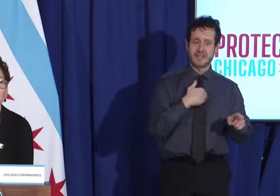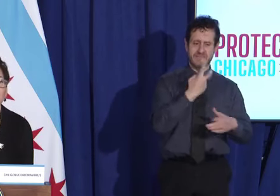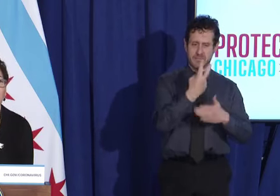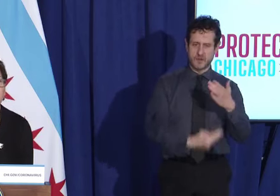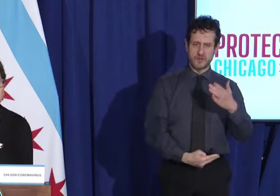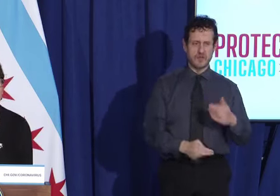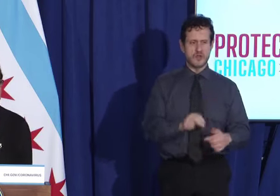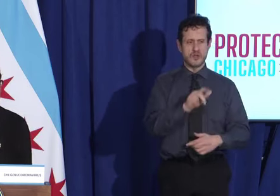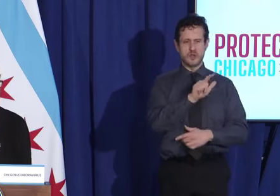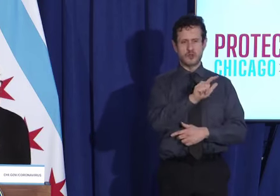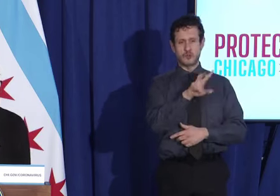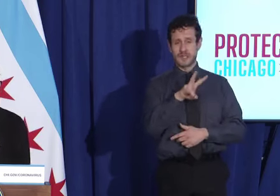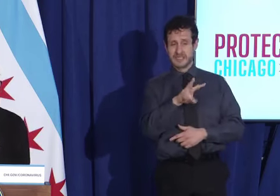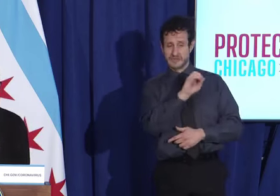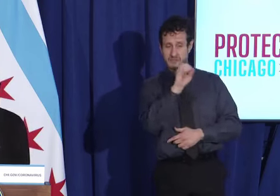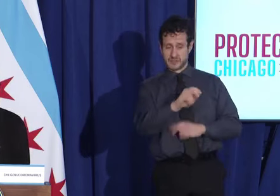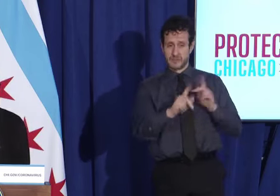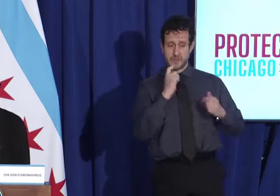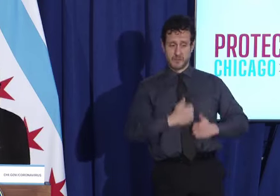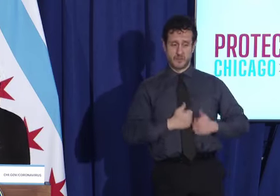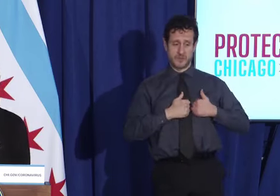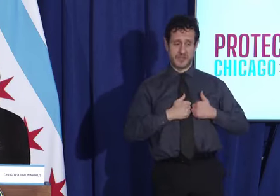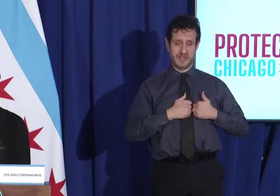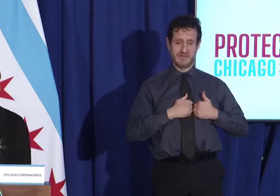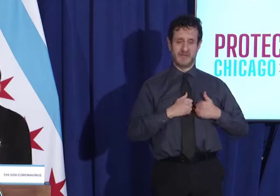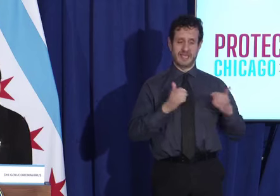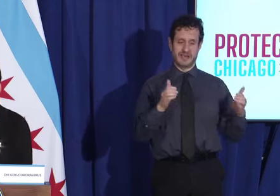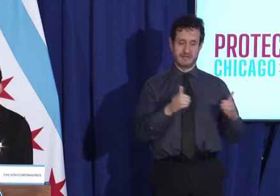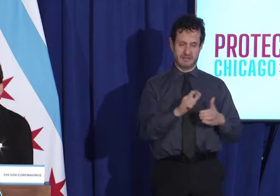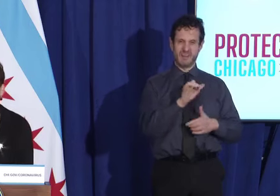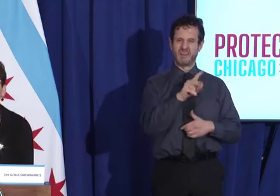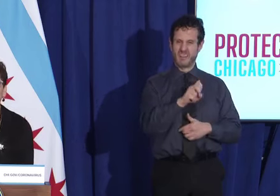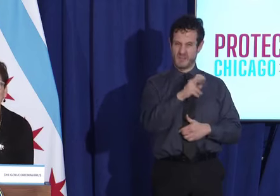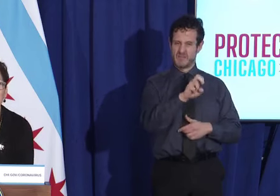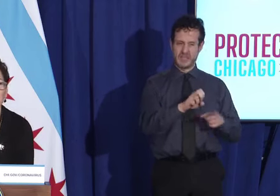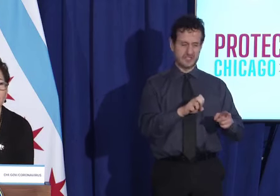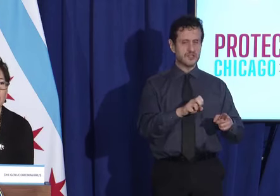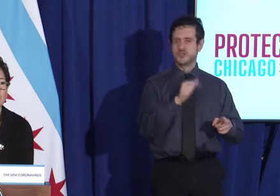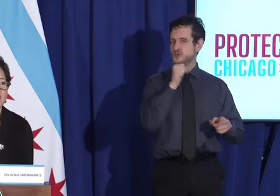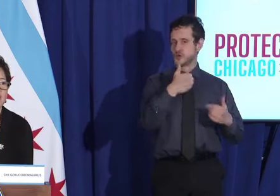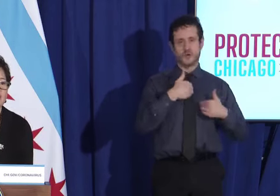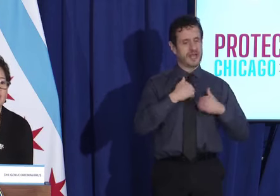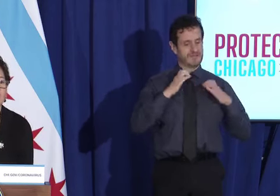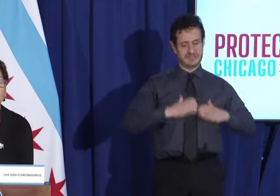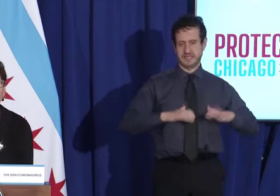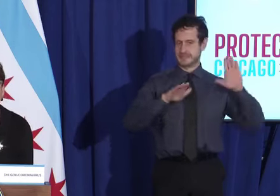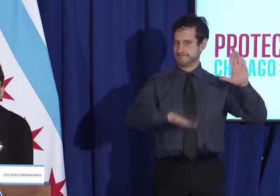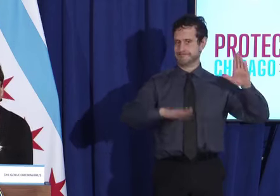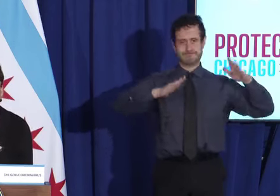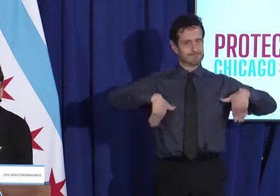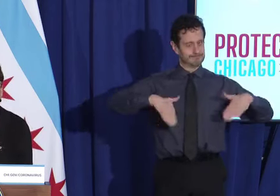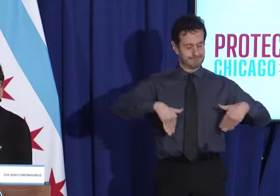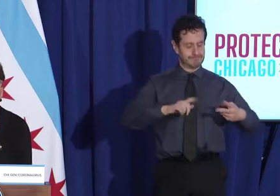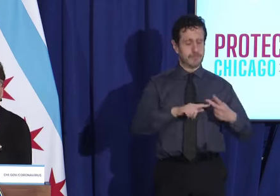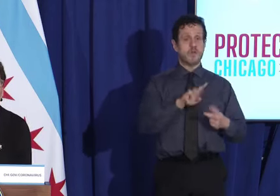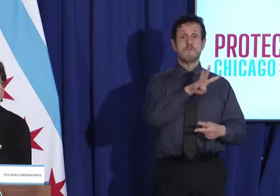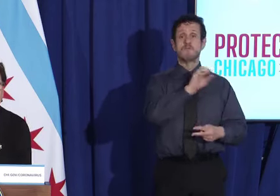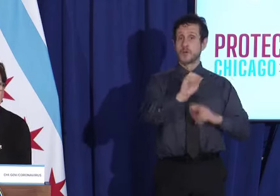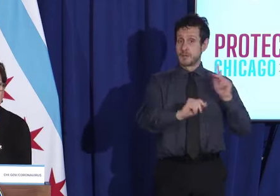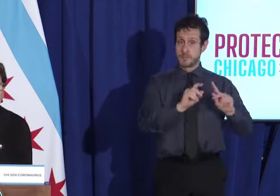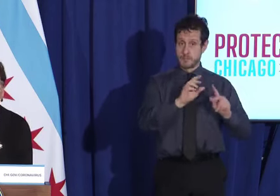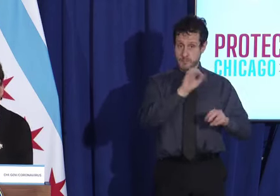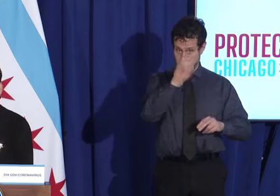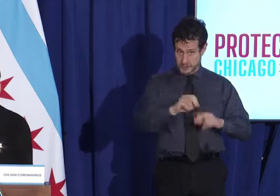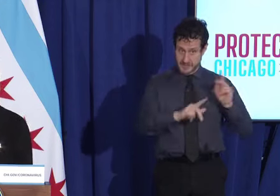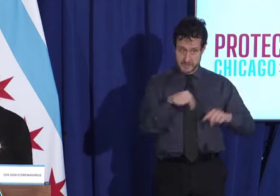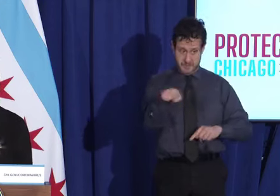of Little Village community members are undocumented and about 44% do not have health insurance